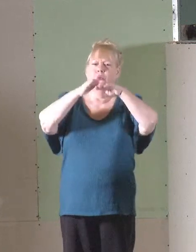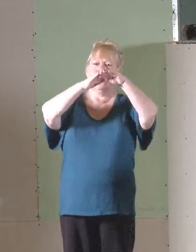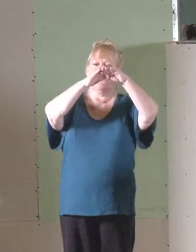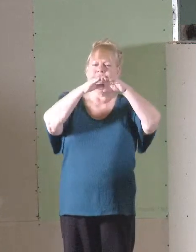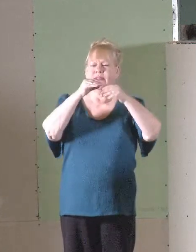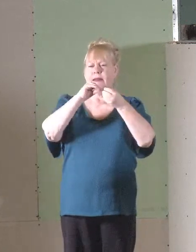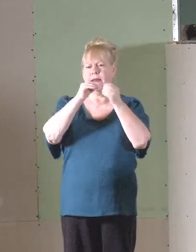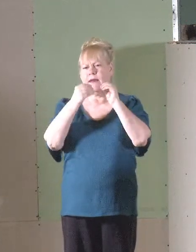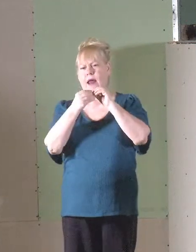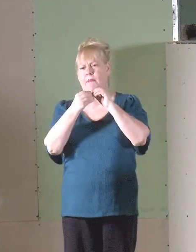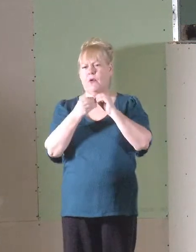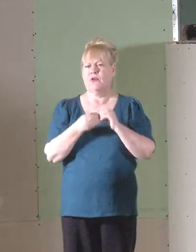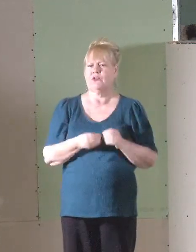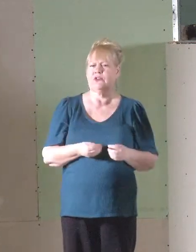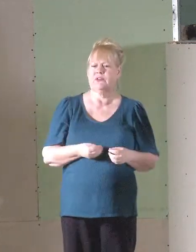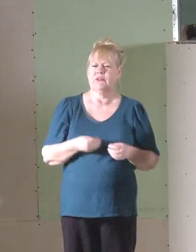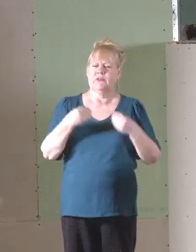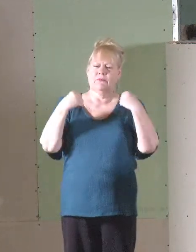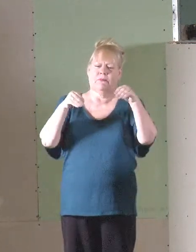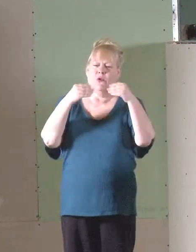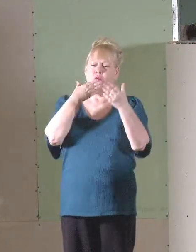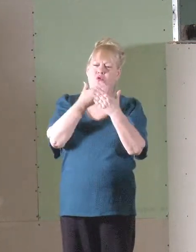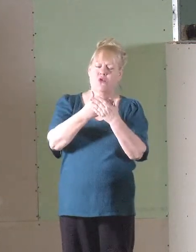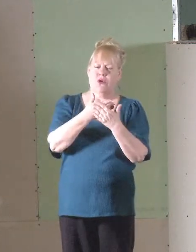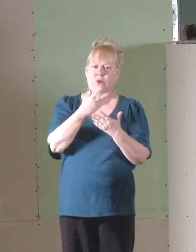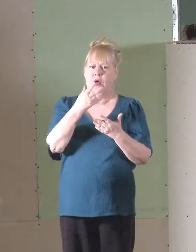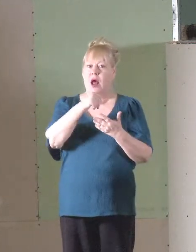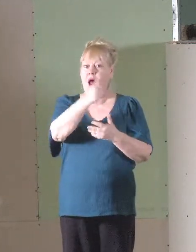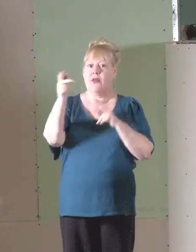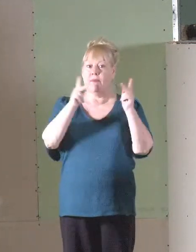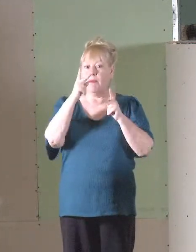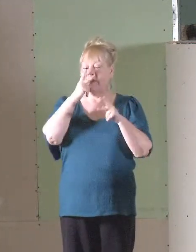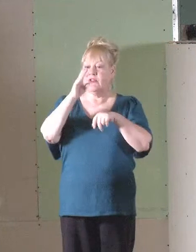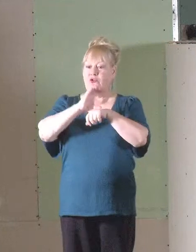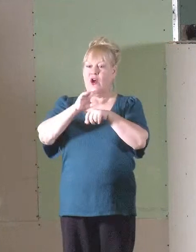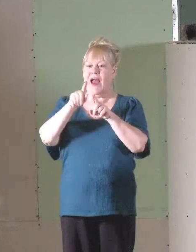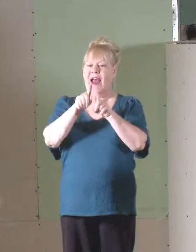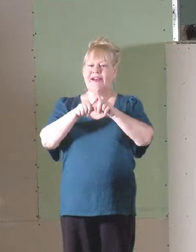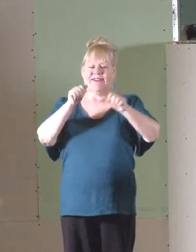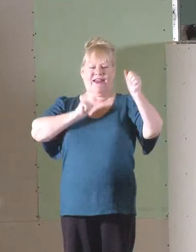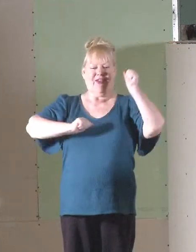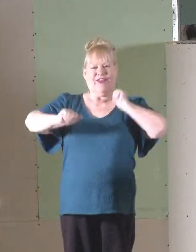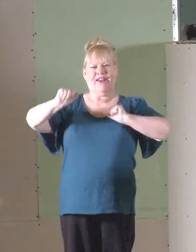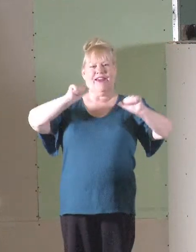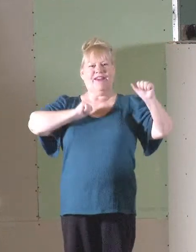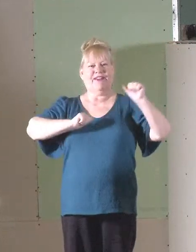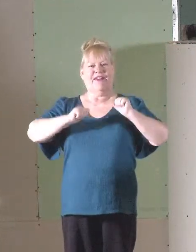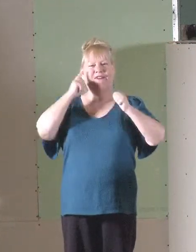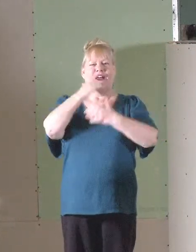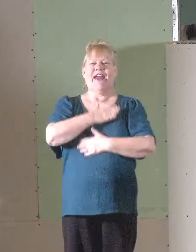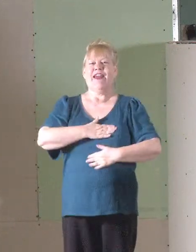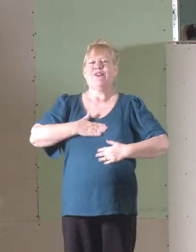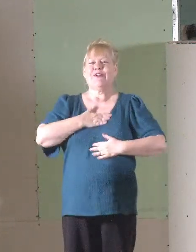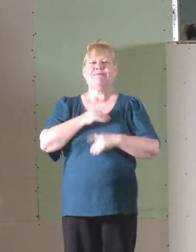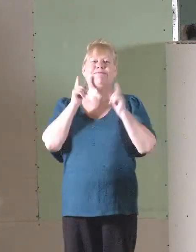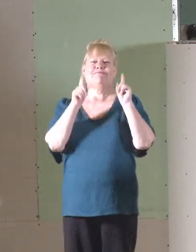market share. Other people like to see the church as a theater venue, a place for entertainment.